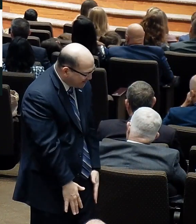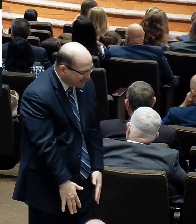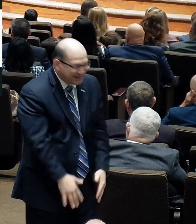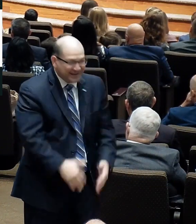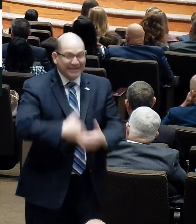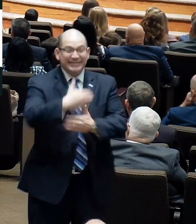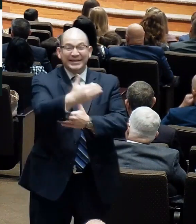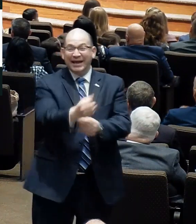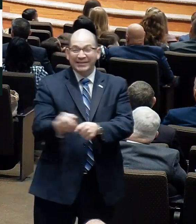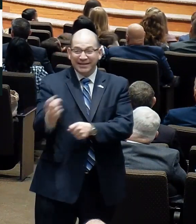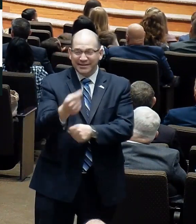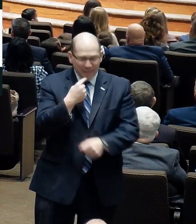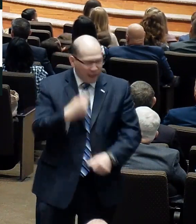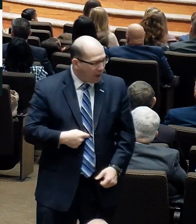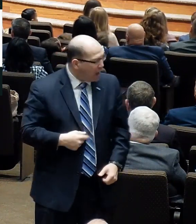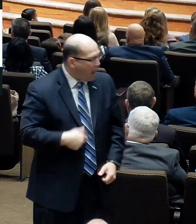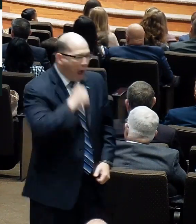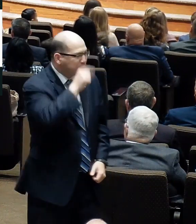Honey, I Don't Need Directions.